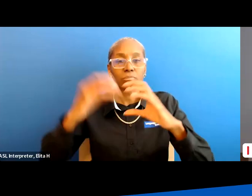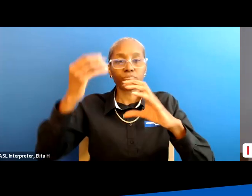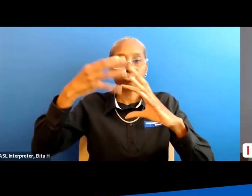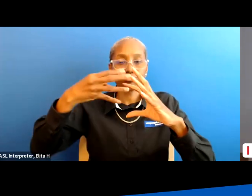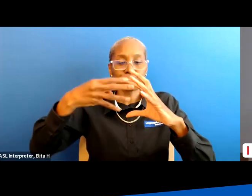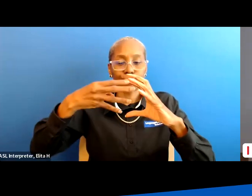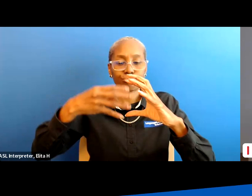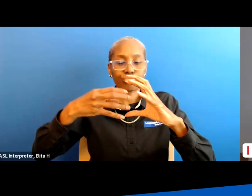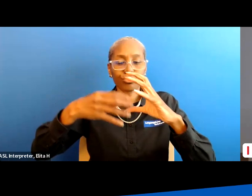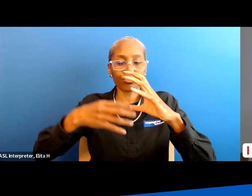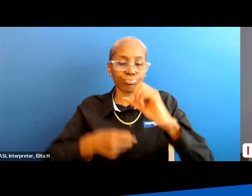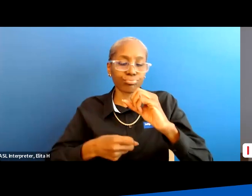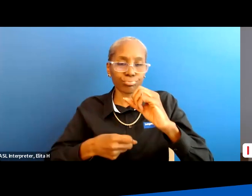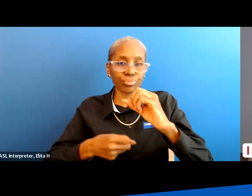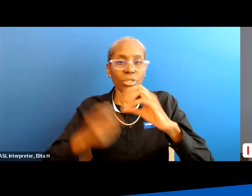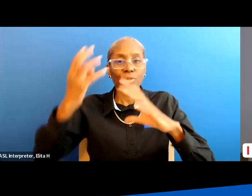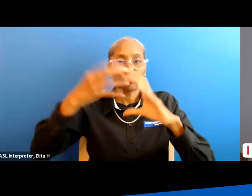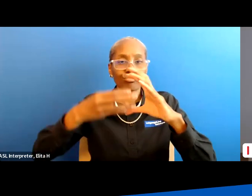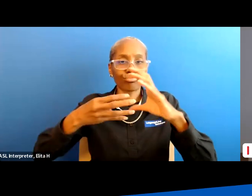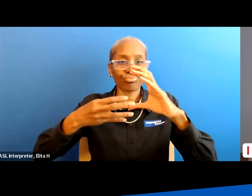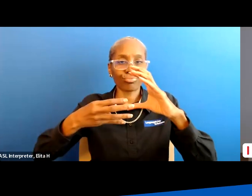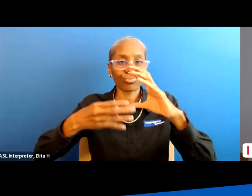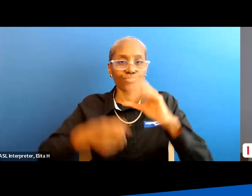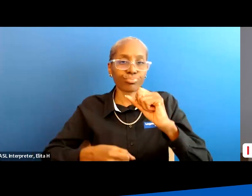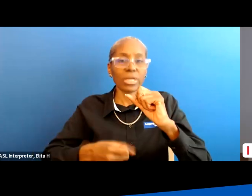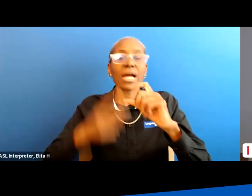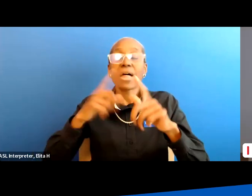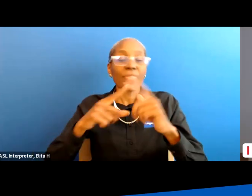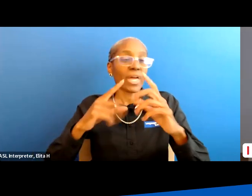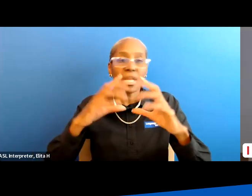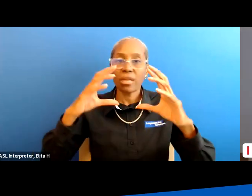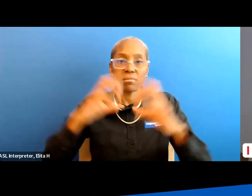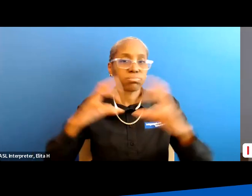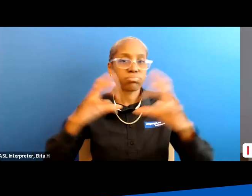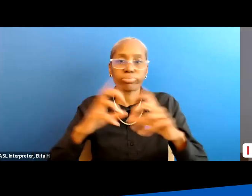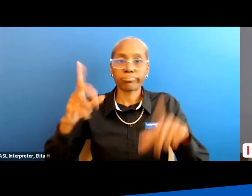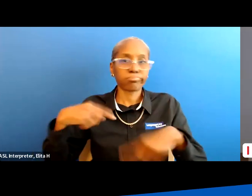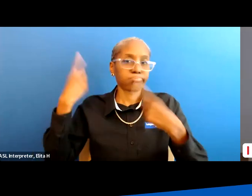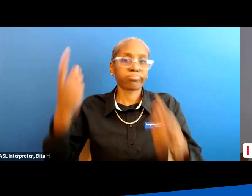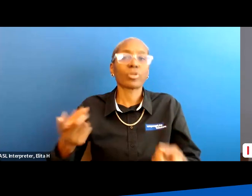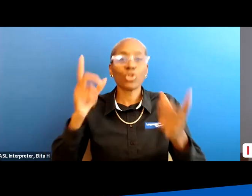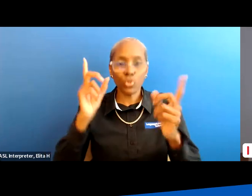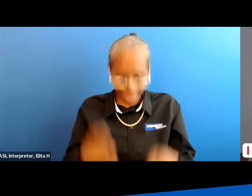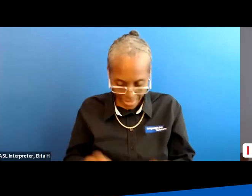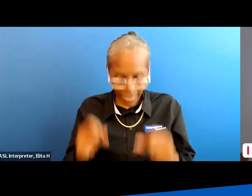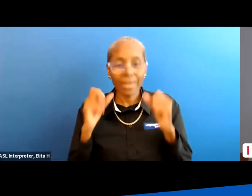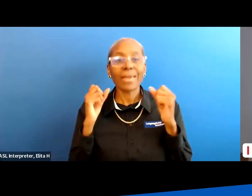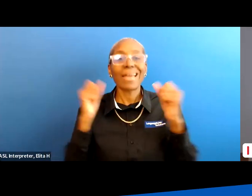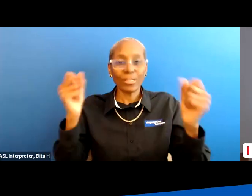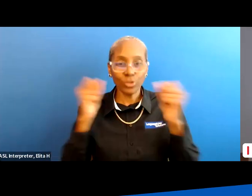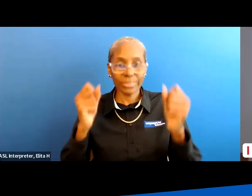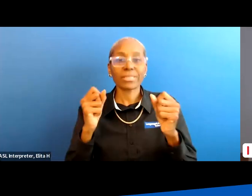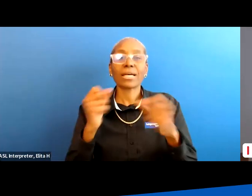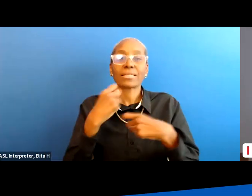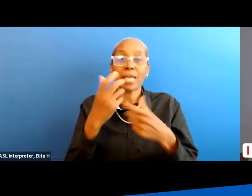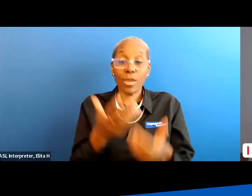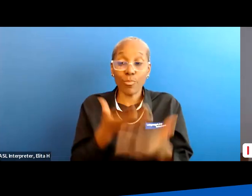isn't filled and empty it's a muscle muscles contract and it tightens but it can be exercised and brought back so